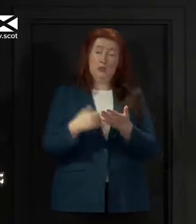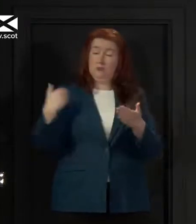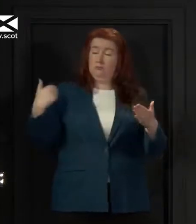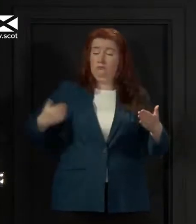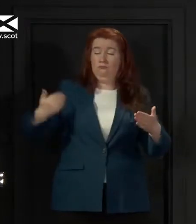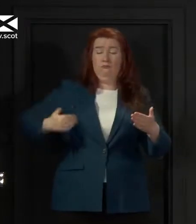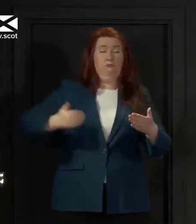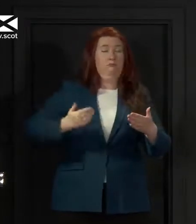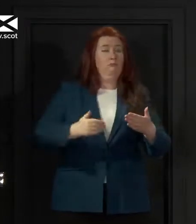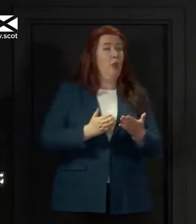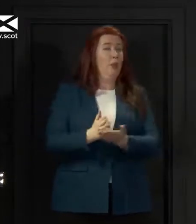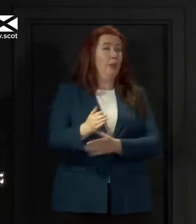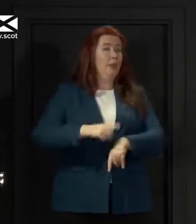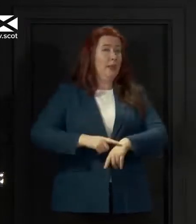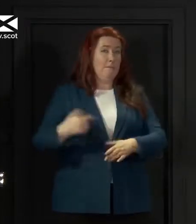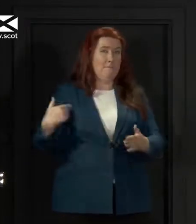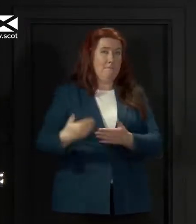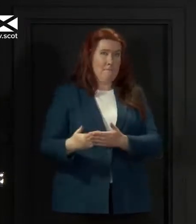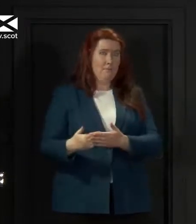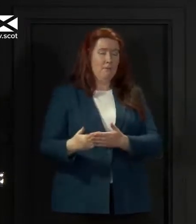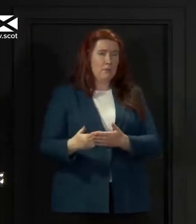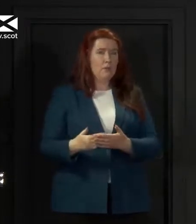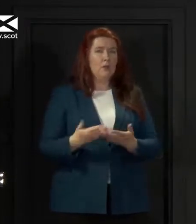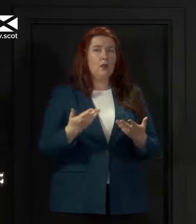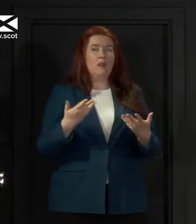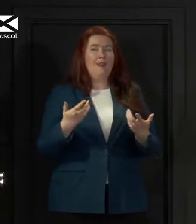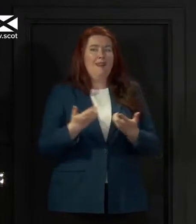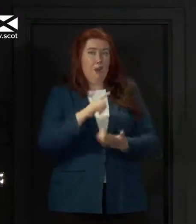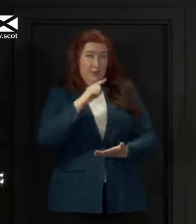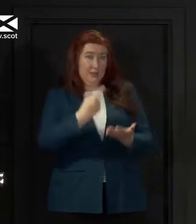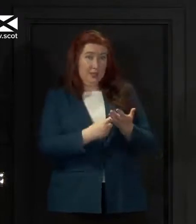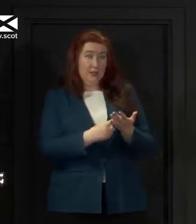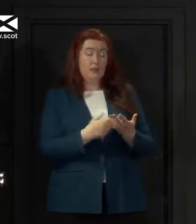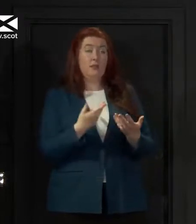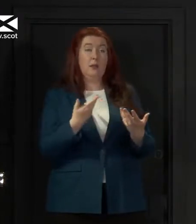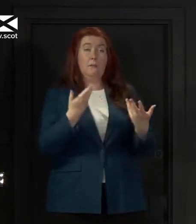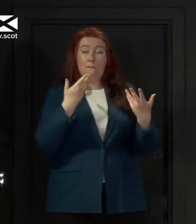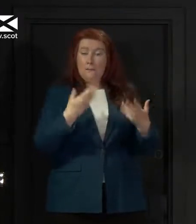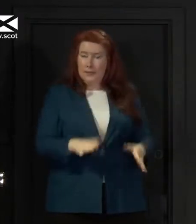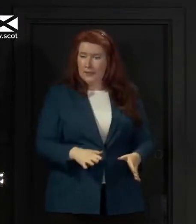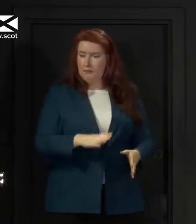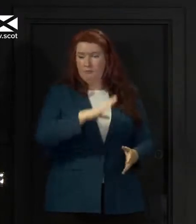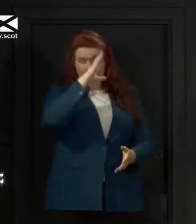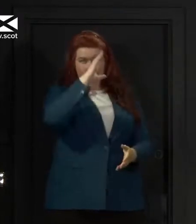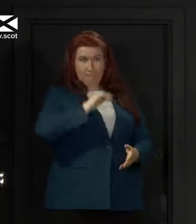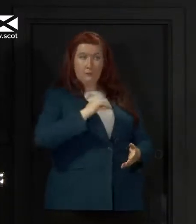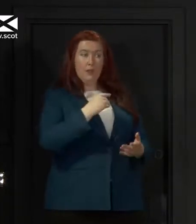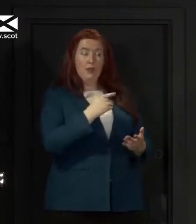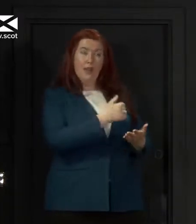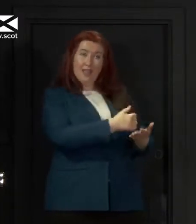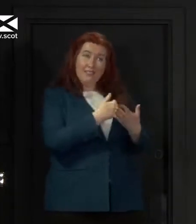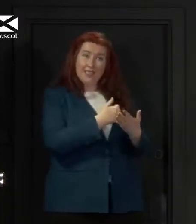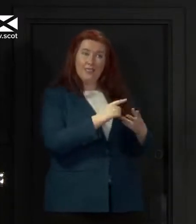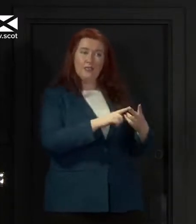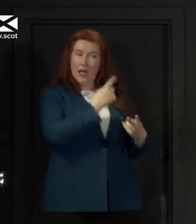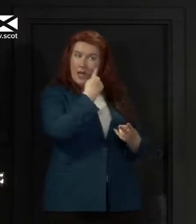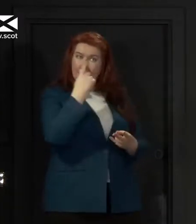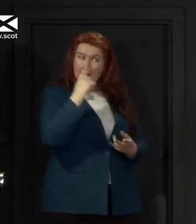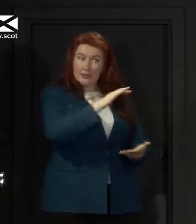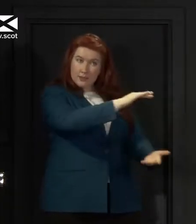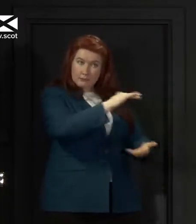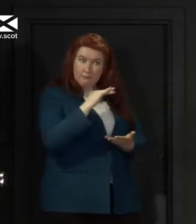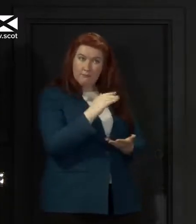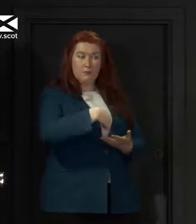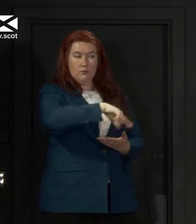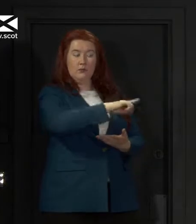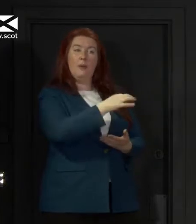throughout this period have been informed by both the advice and evidence that we've received